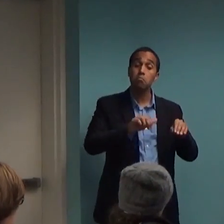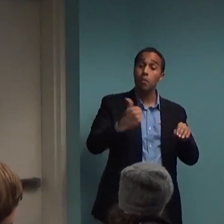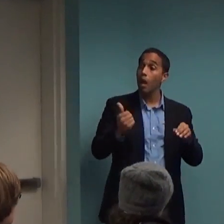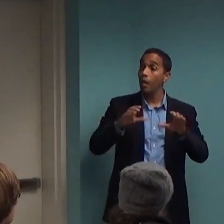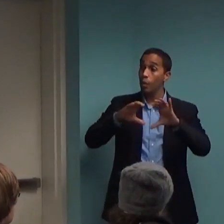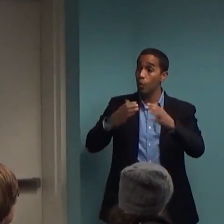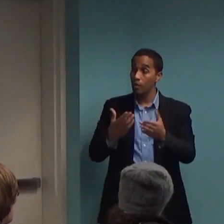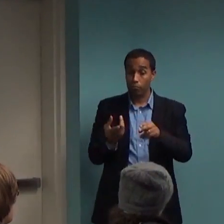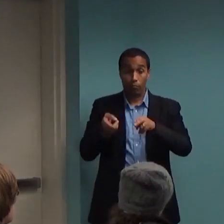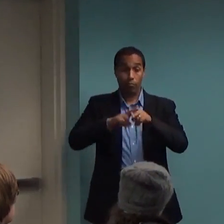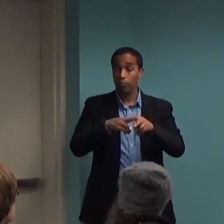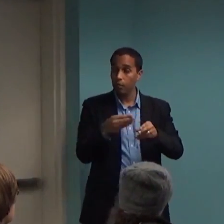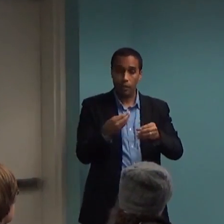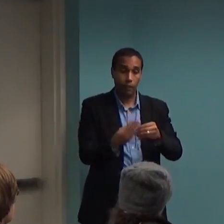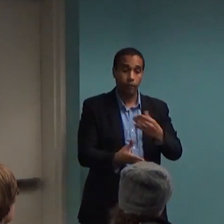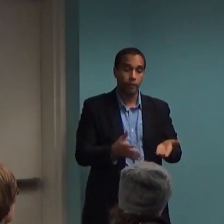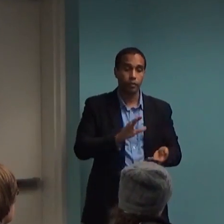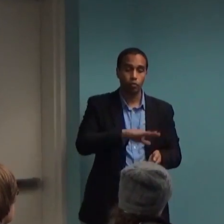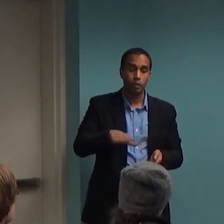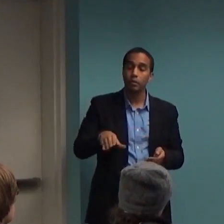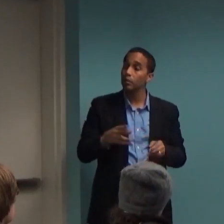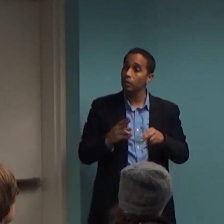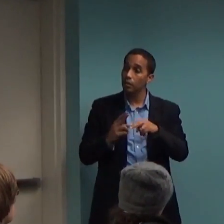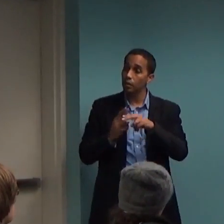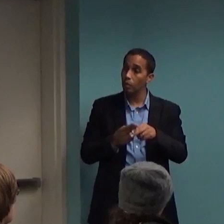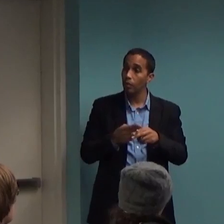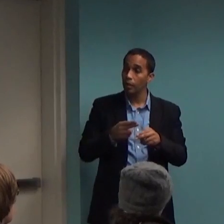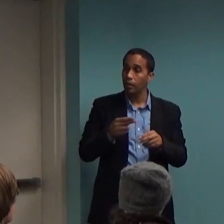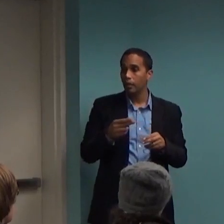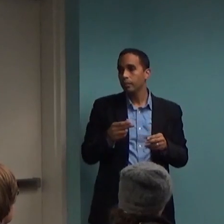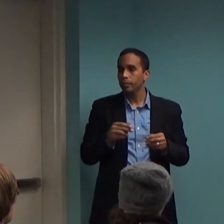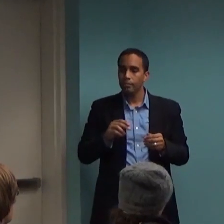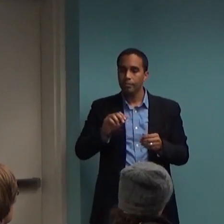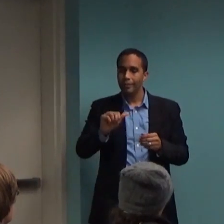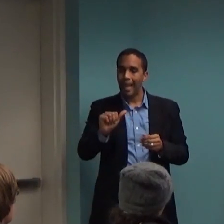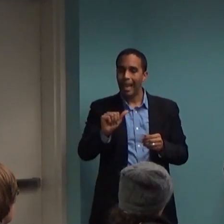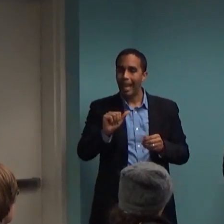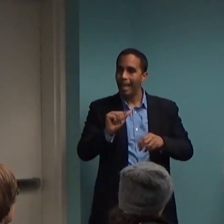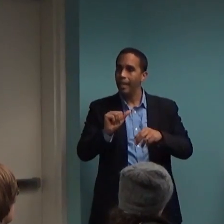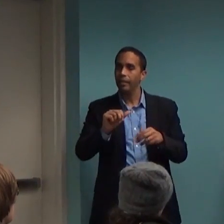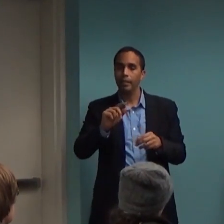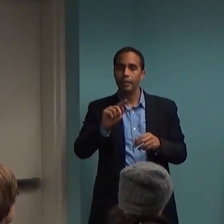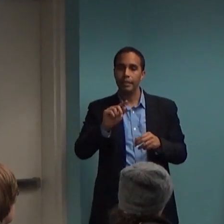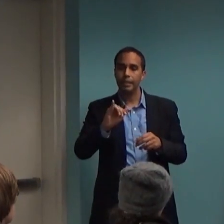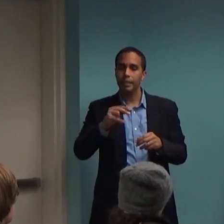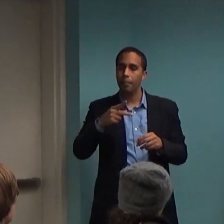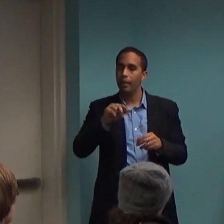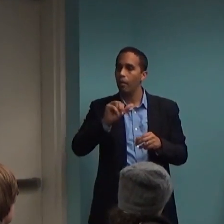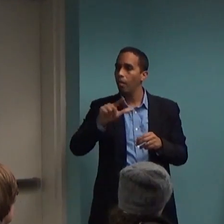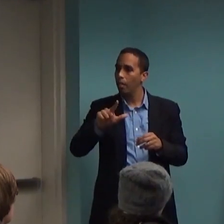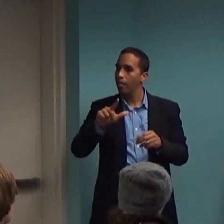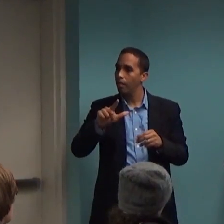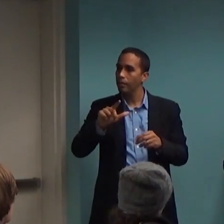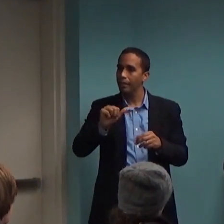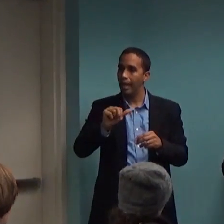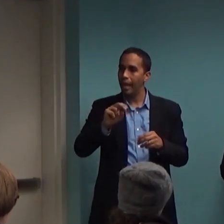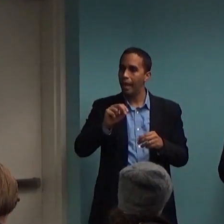prescribed to children I mentioned before. They're called the atypical antipsychotic medications. And atypical antipsychotics are often used